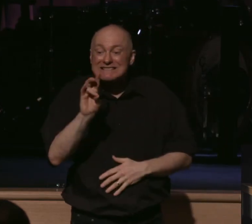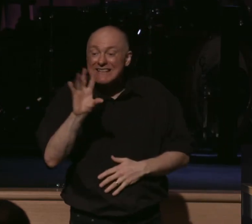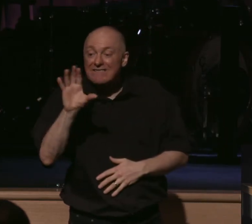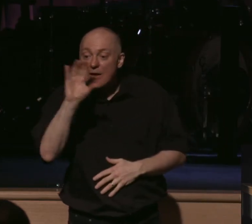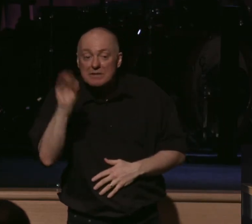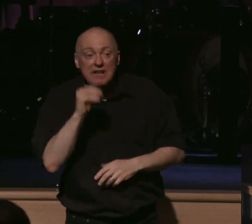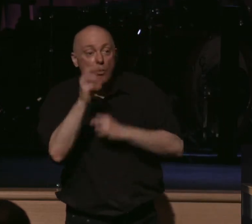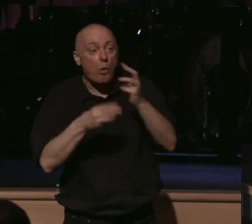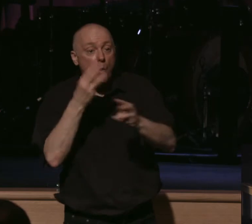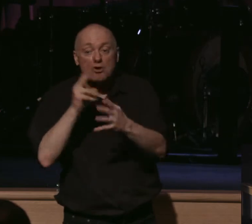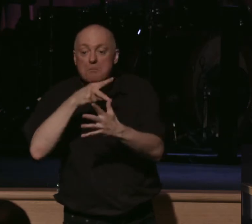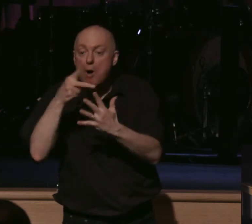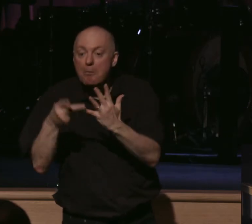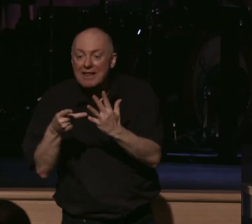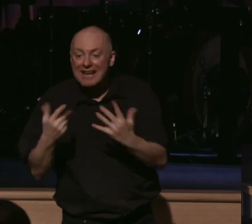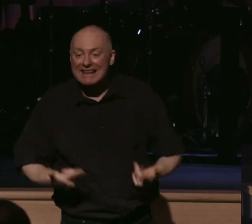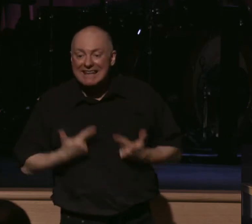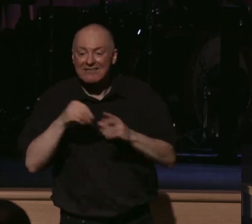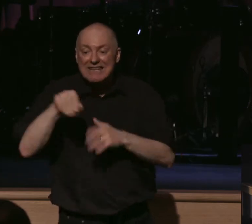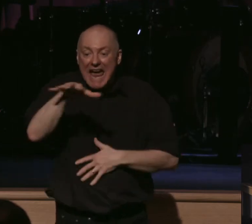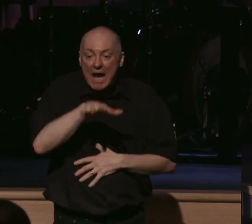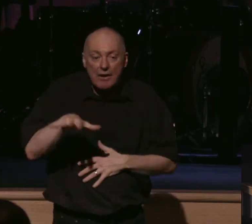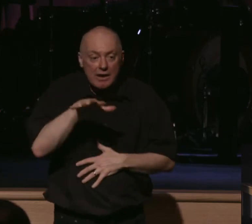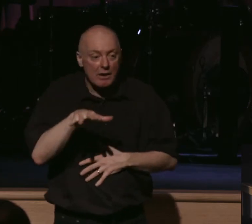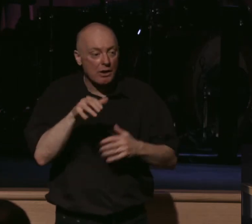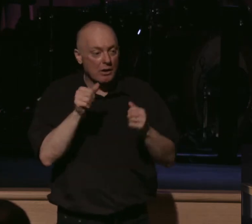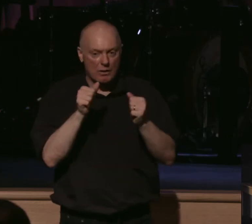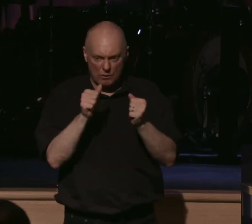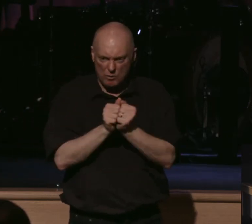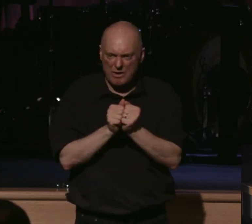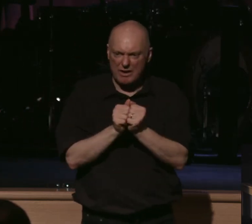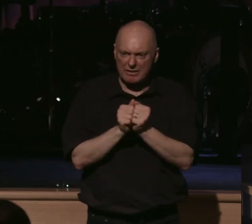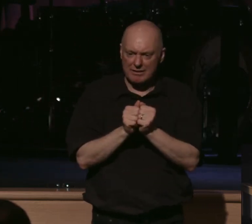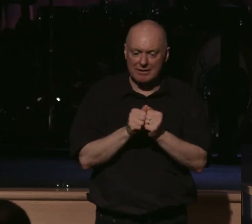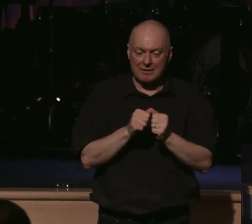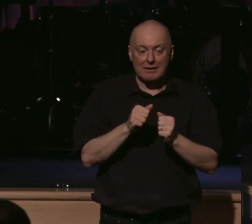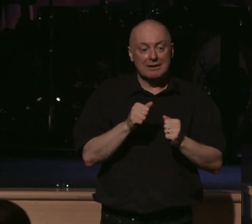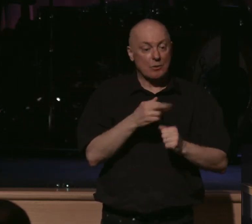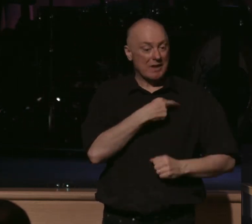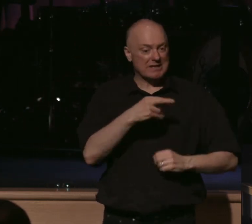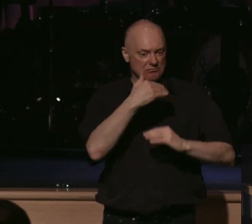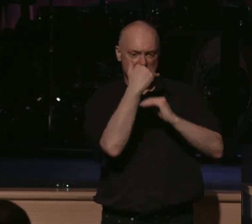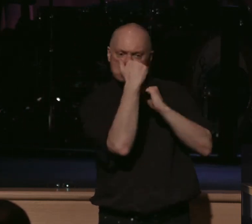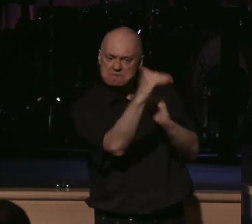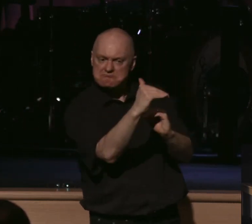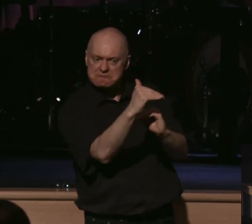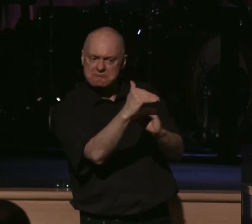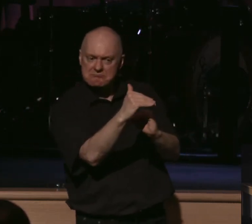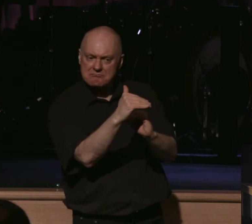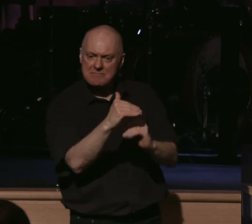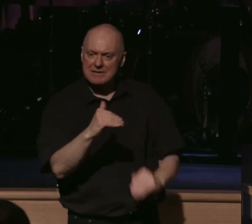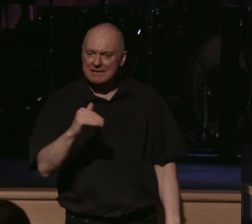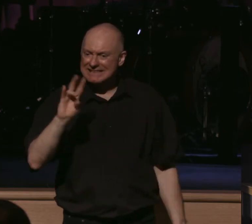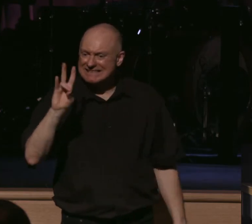% of the world's population lives in areas with severe religious restrictions. 75% of the world's population